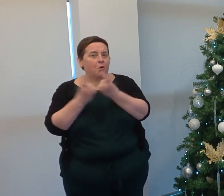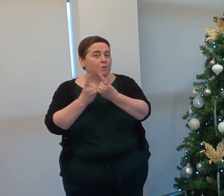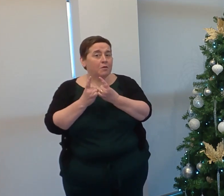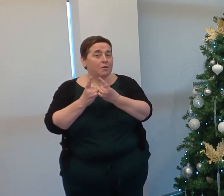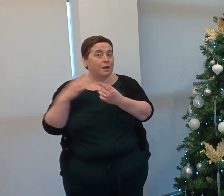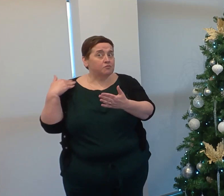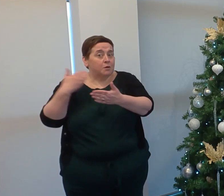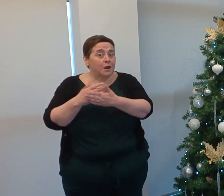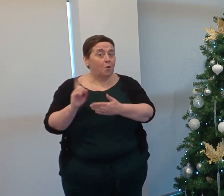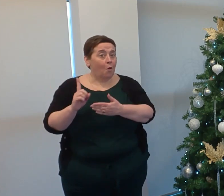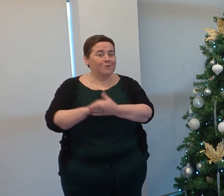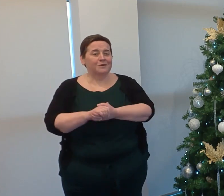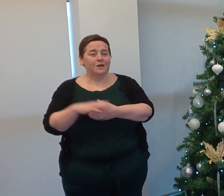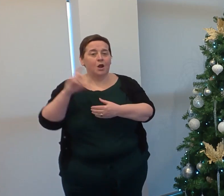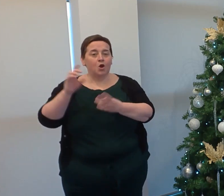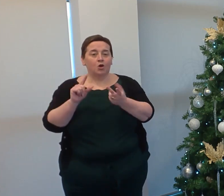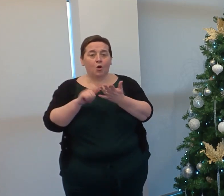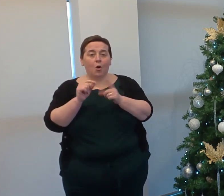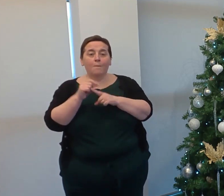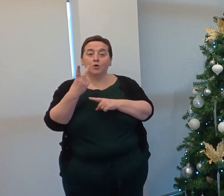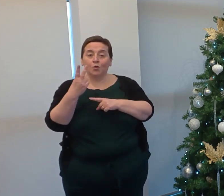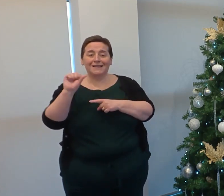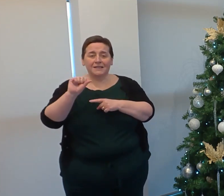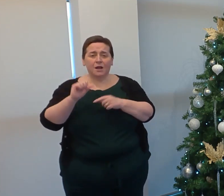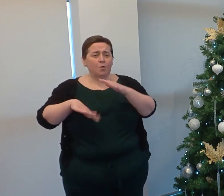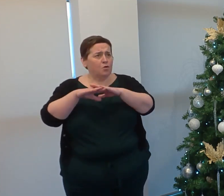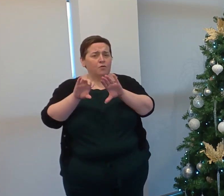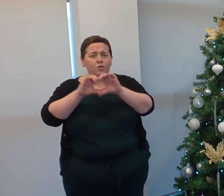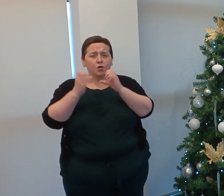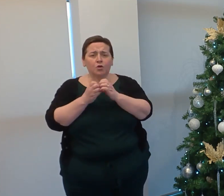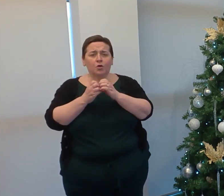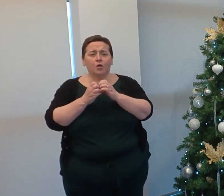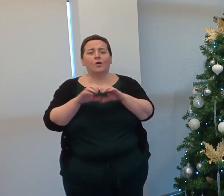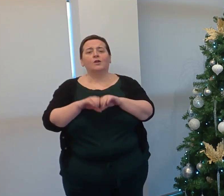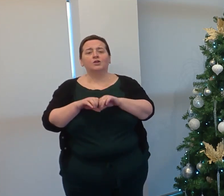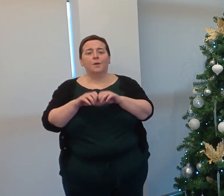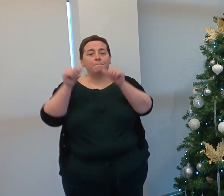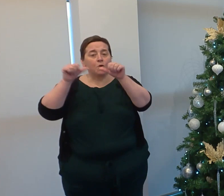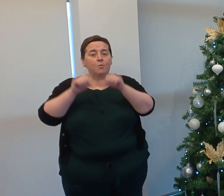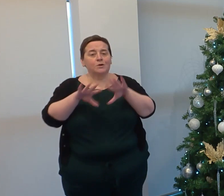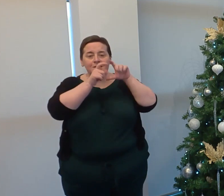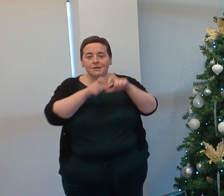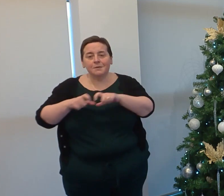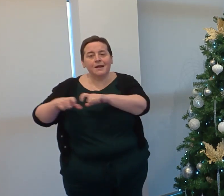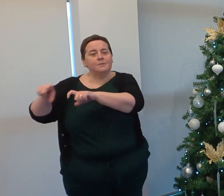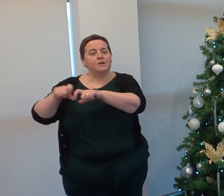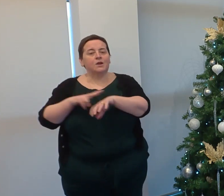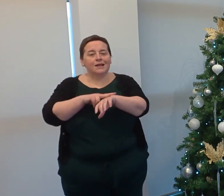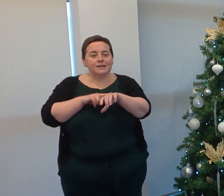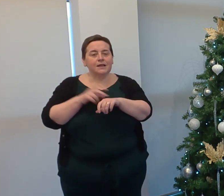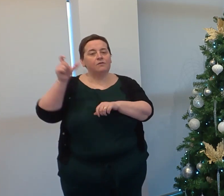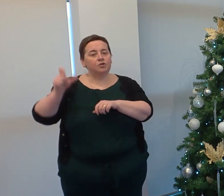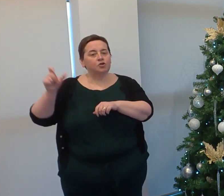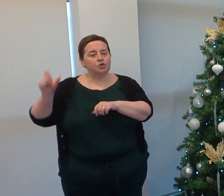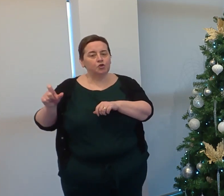far this year have been COP26, where the whole College community promoted sustainability to our